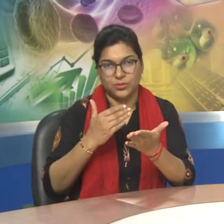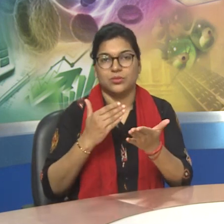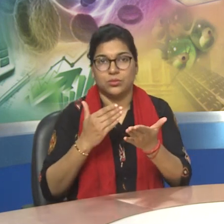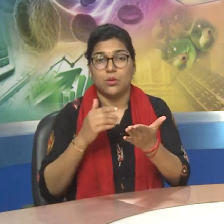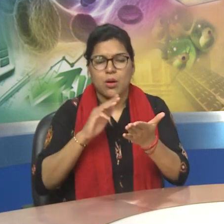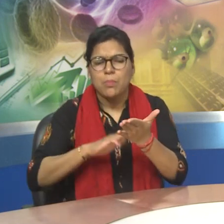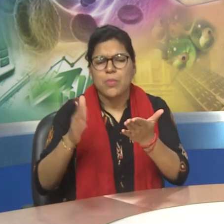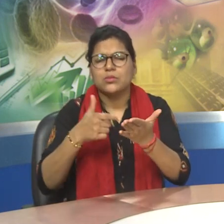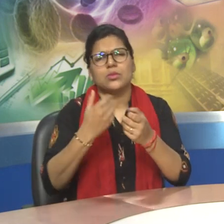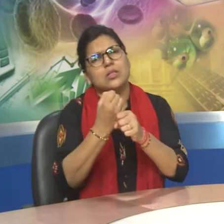three options.